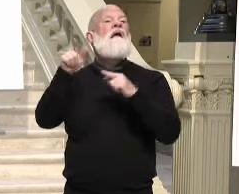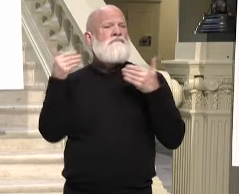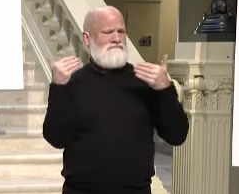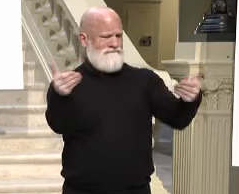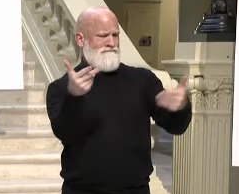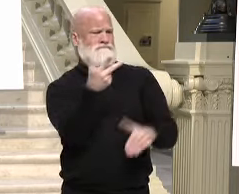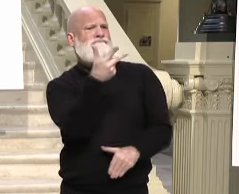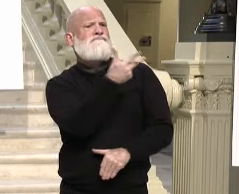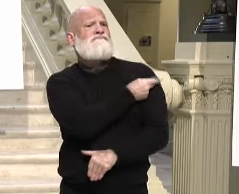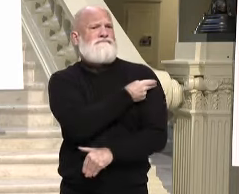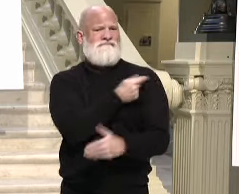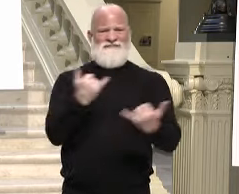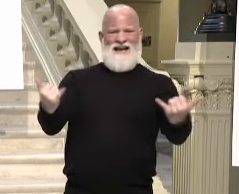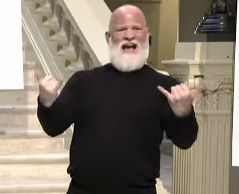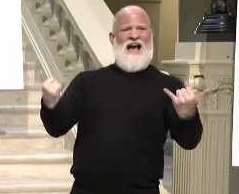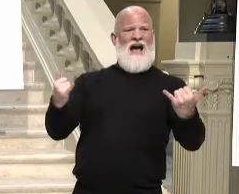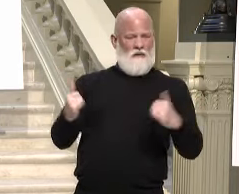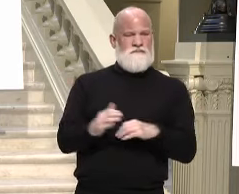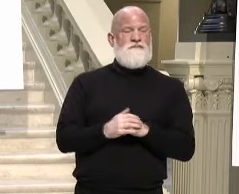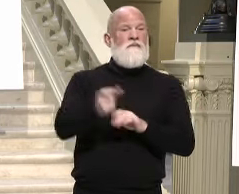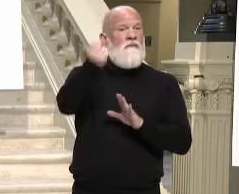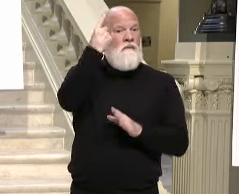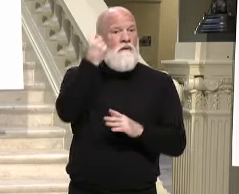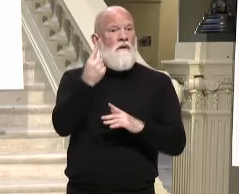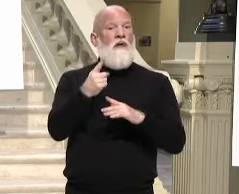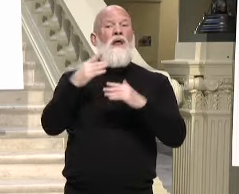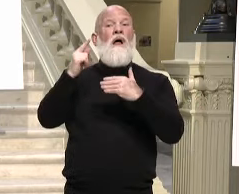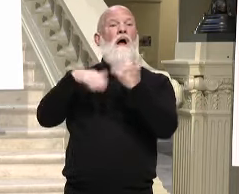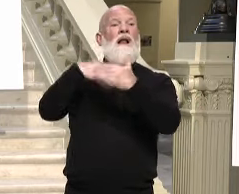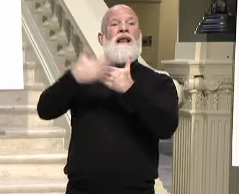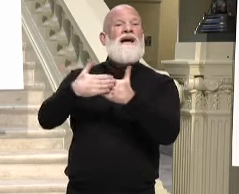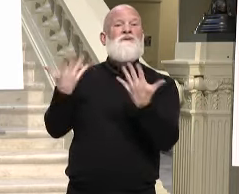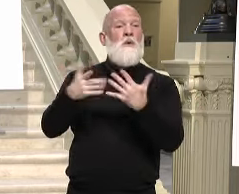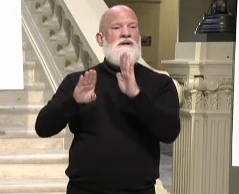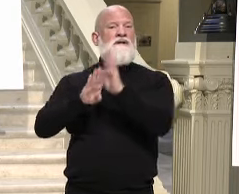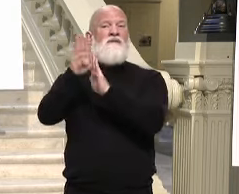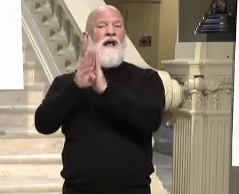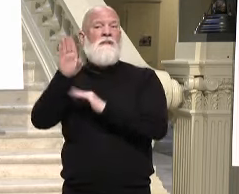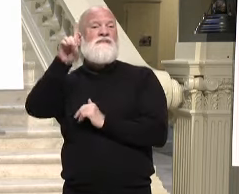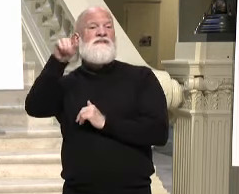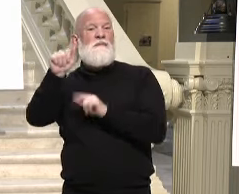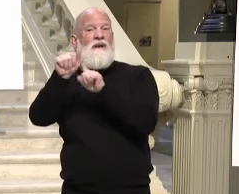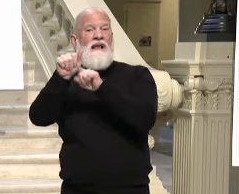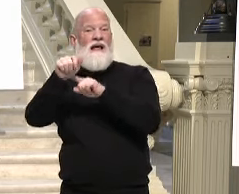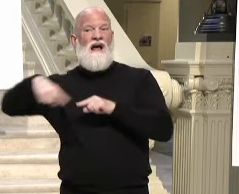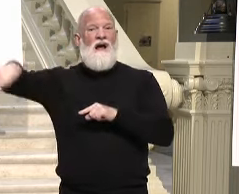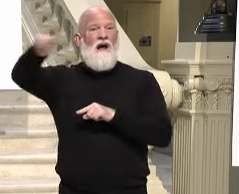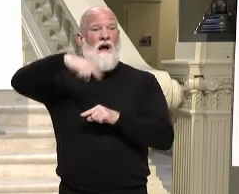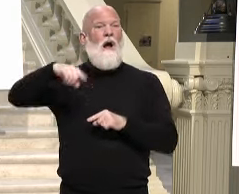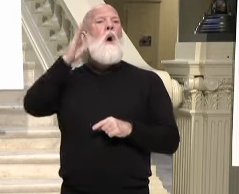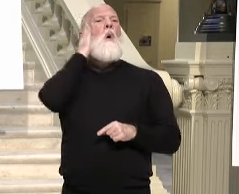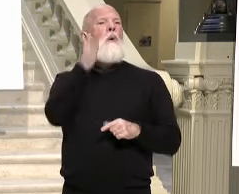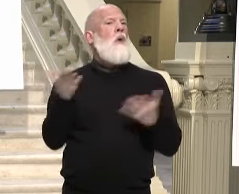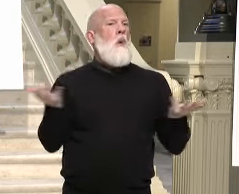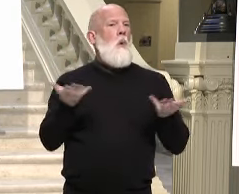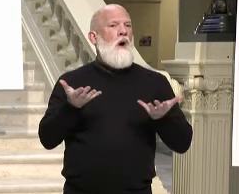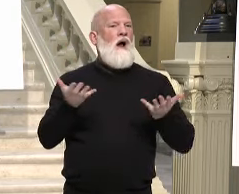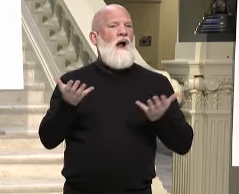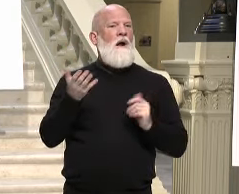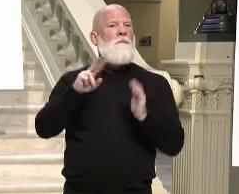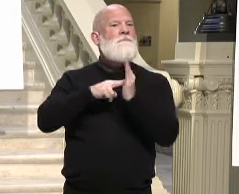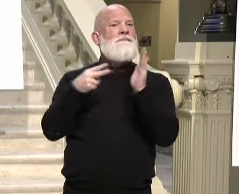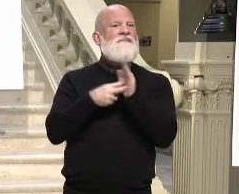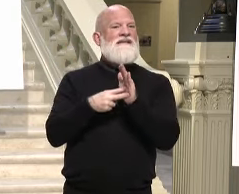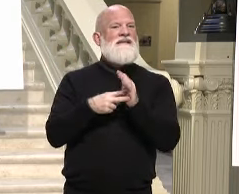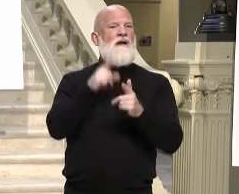in time. A developmental disability is characterized by limitations in intellectual functioning